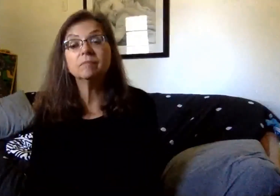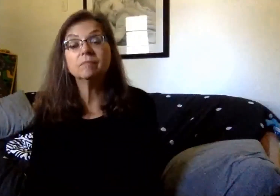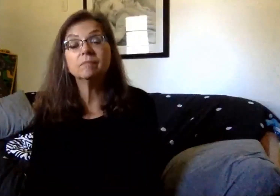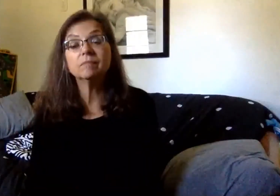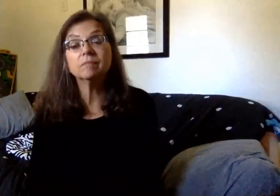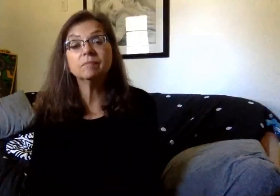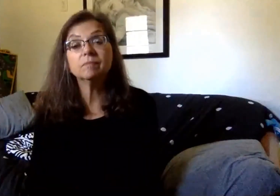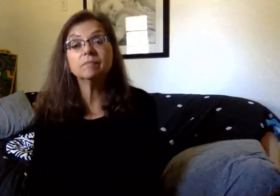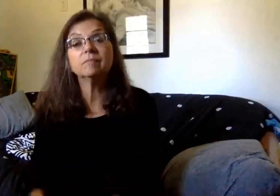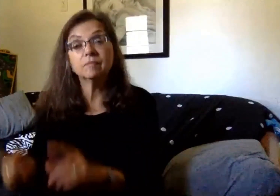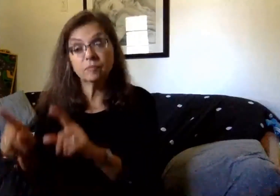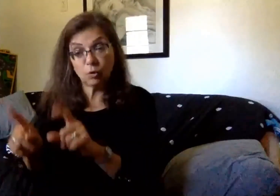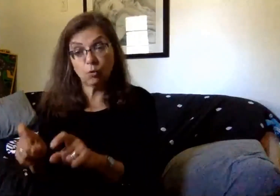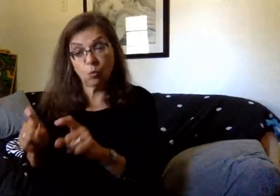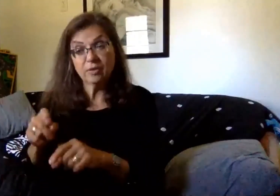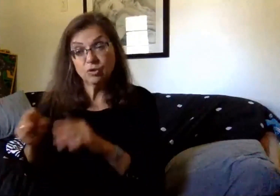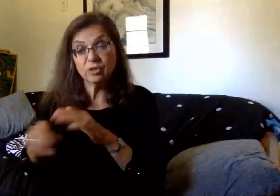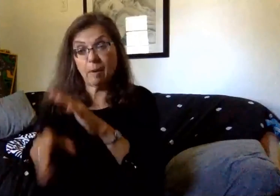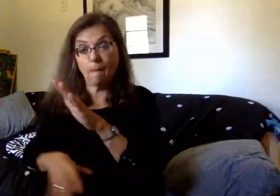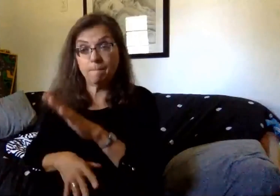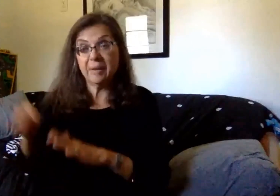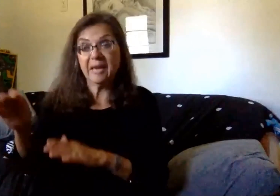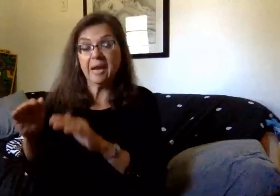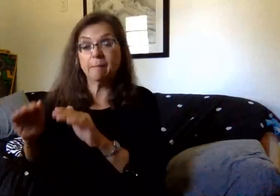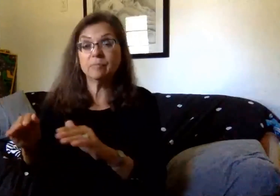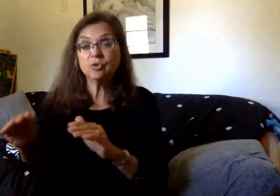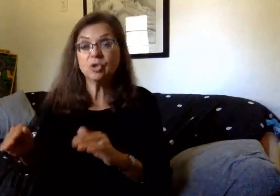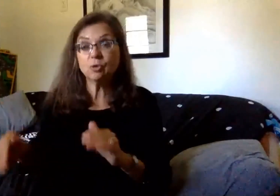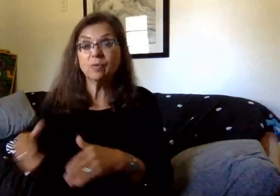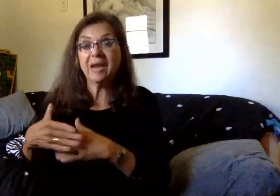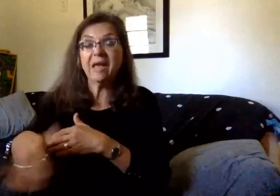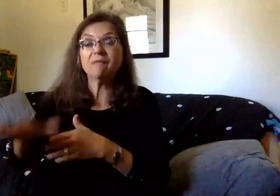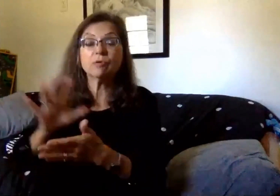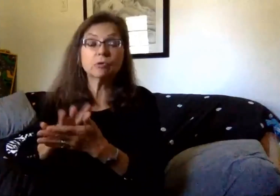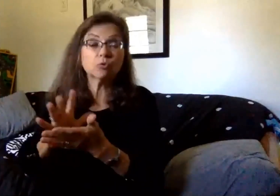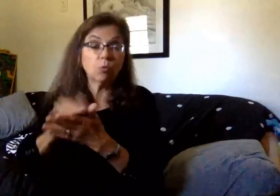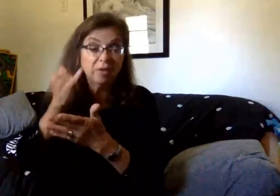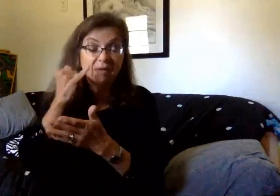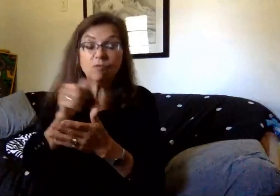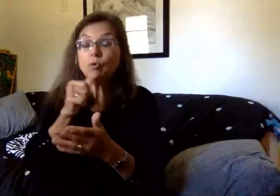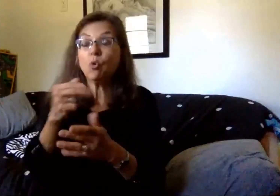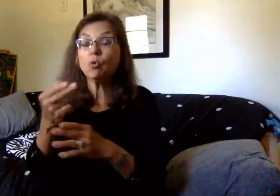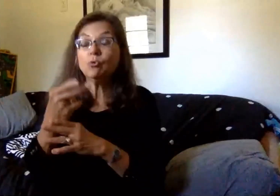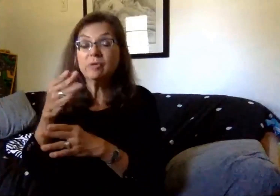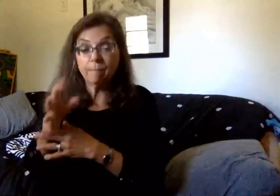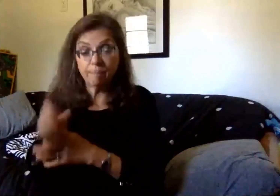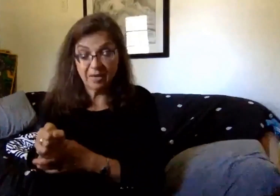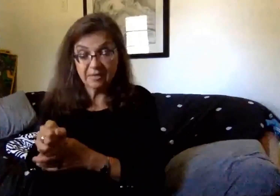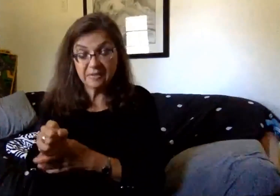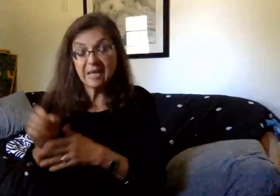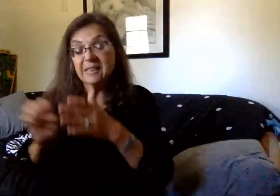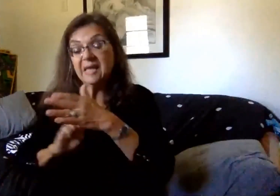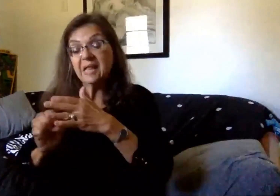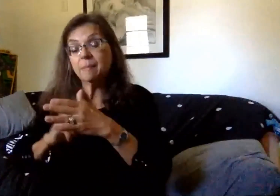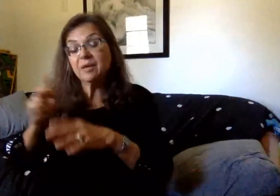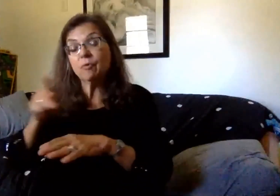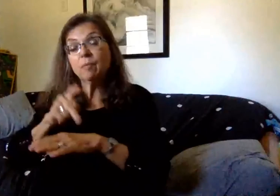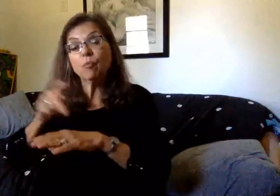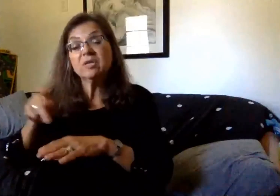The questions around picking up your children after school if you chose not to use the bus. The elementary principals are